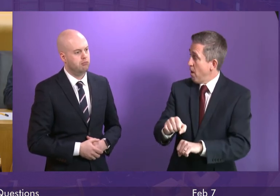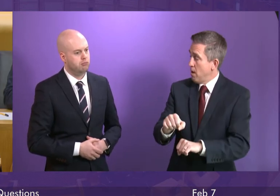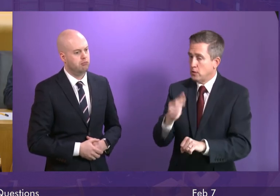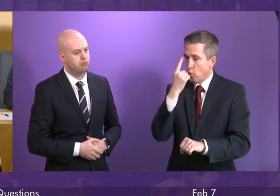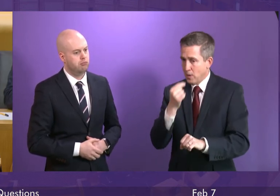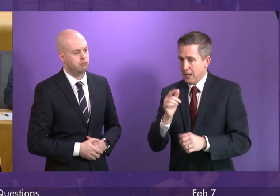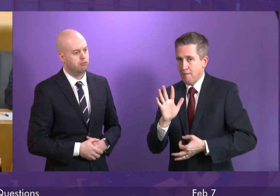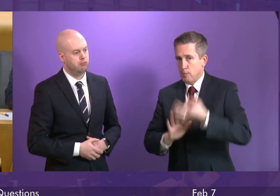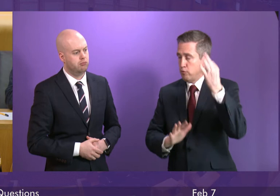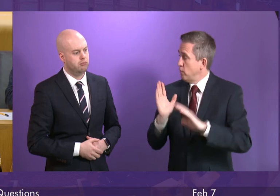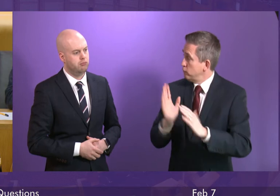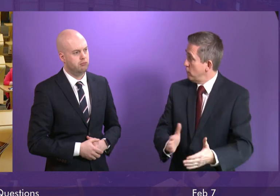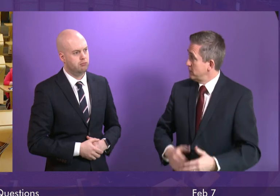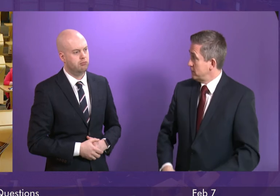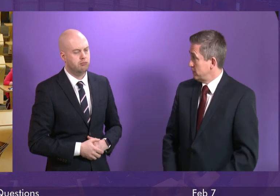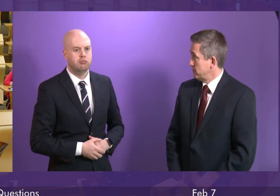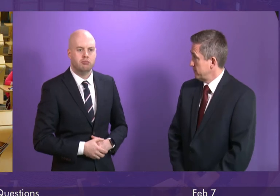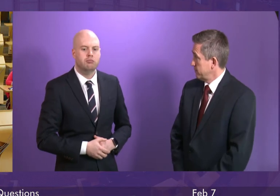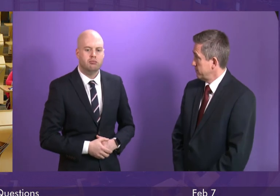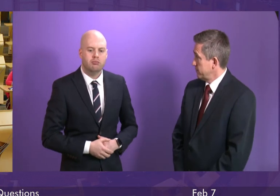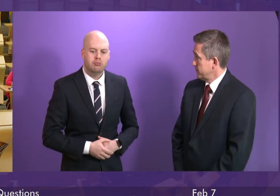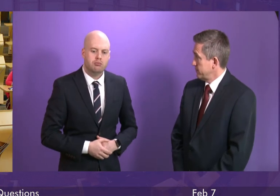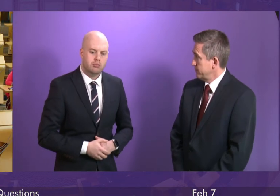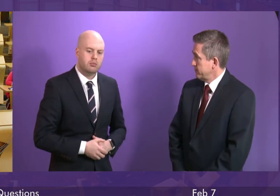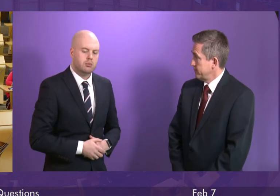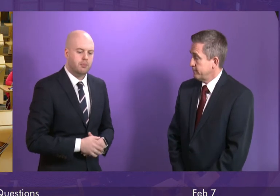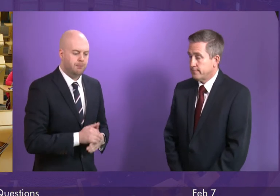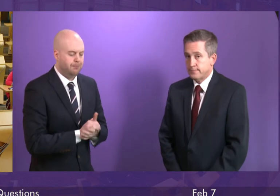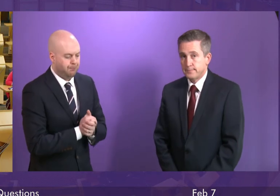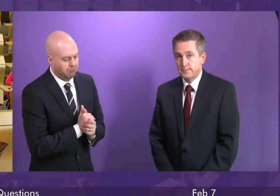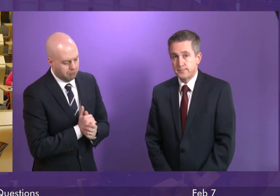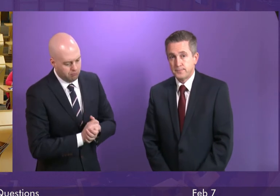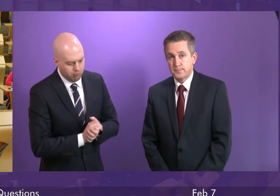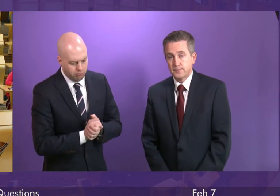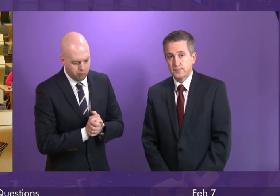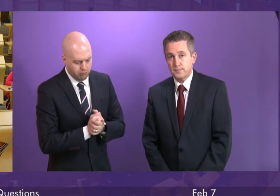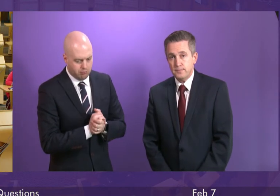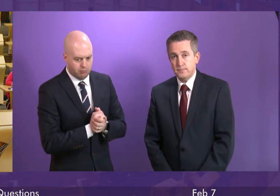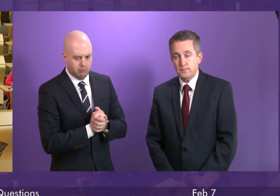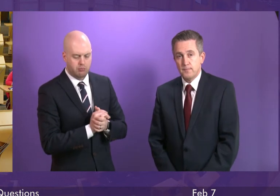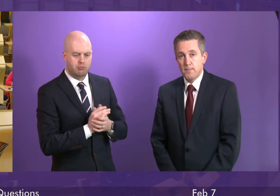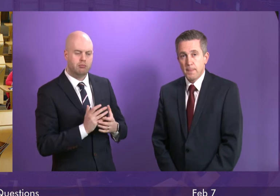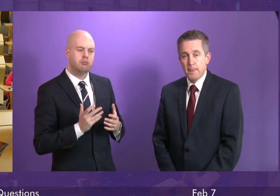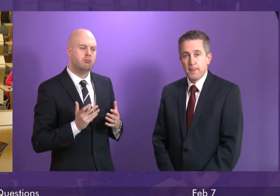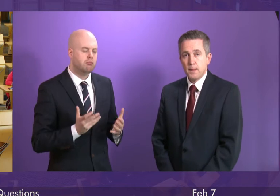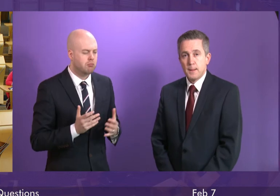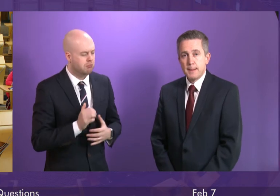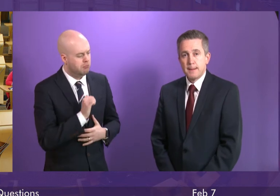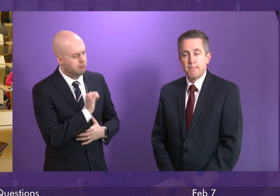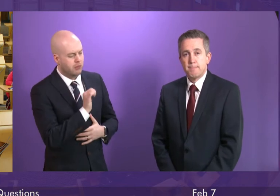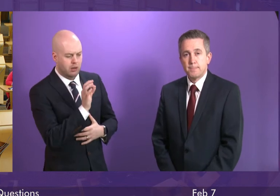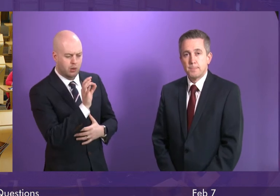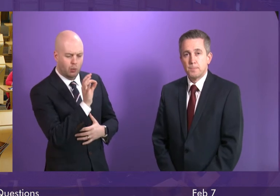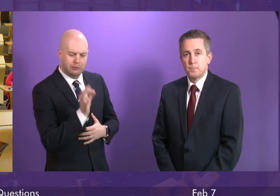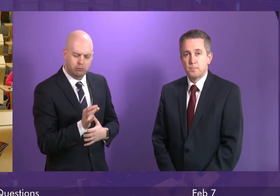railways in the public interest? Deputy First Minister. I think there's elements of Patrick Harvey's question